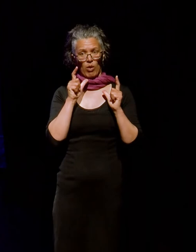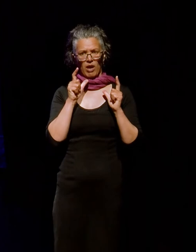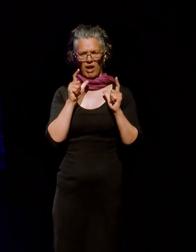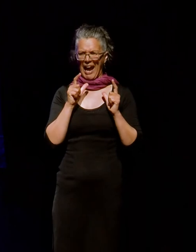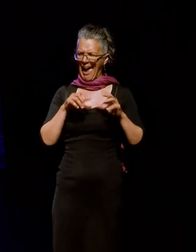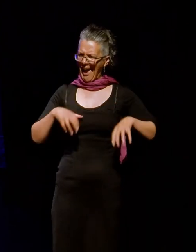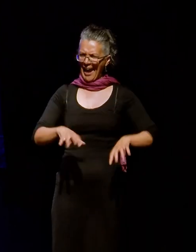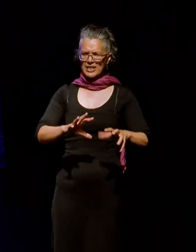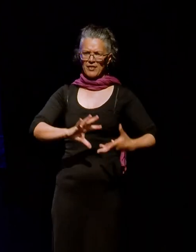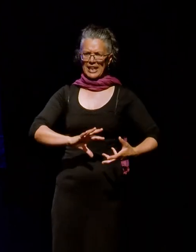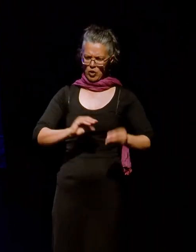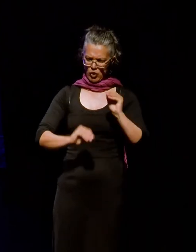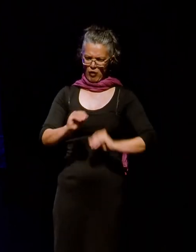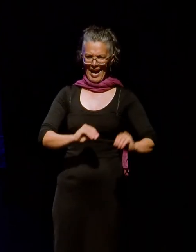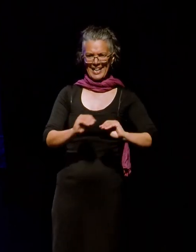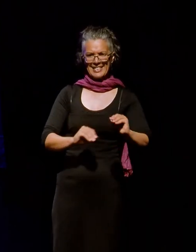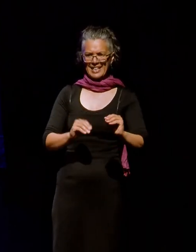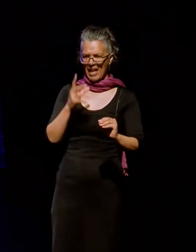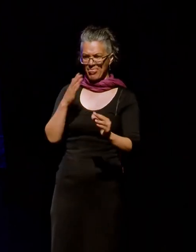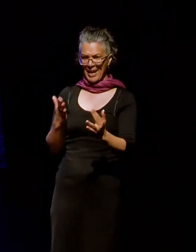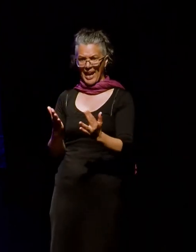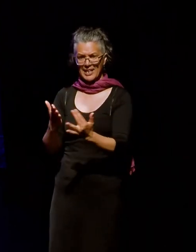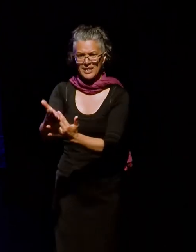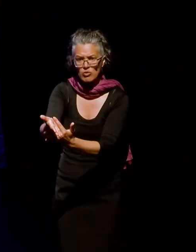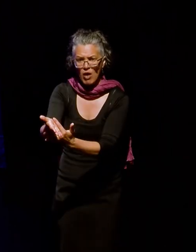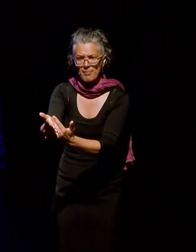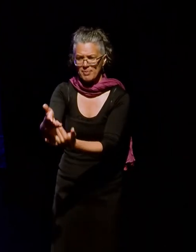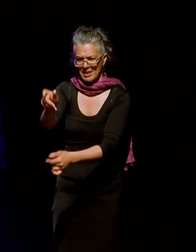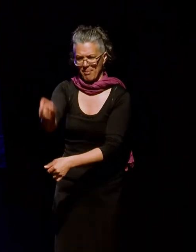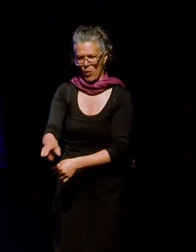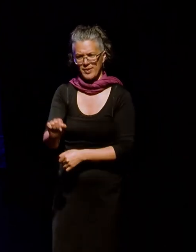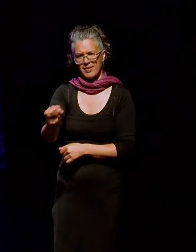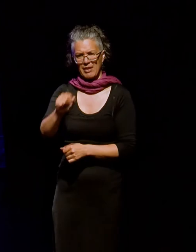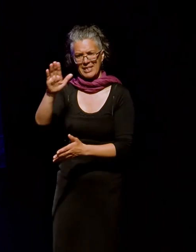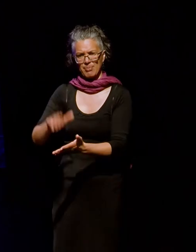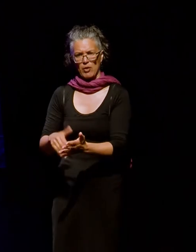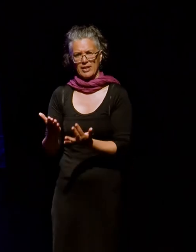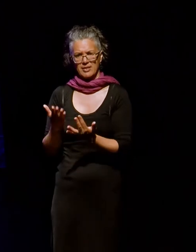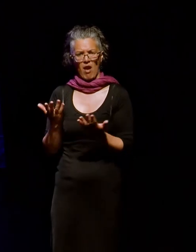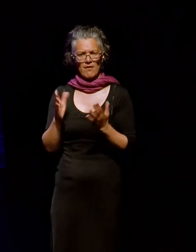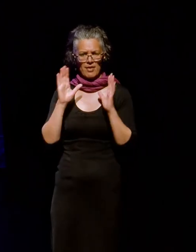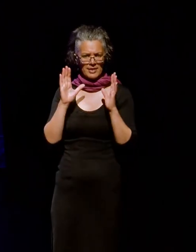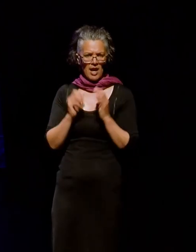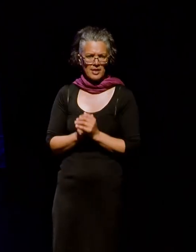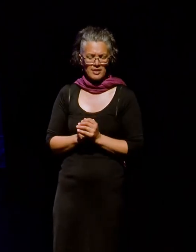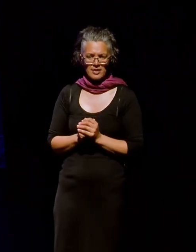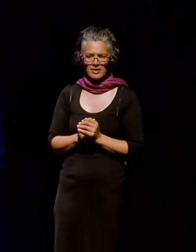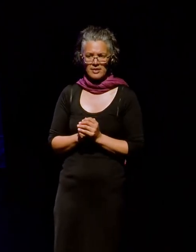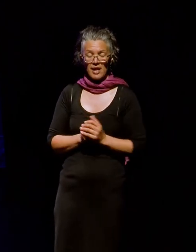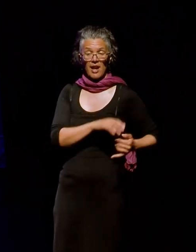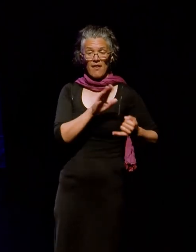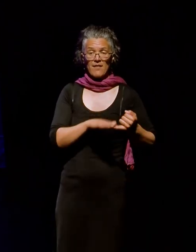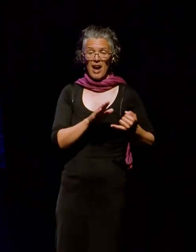experiment and sometimes even disrupt with an individual's experience of the site. So finally, Terry Cook